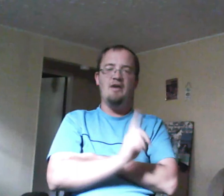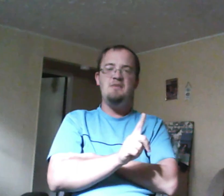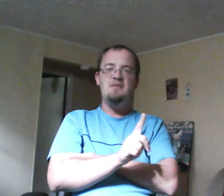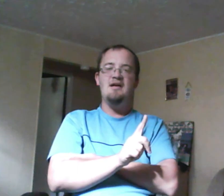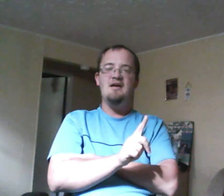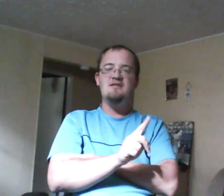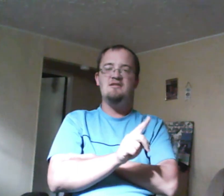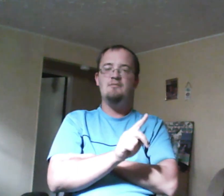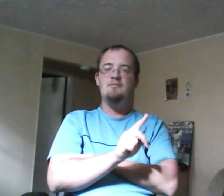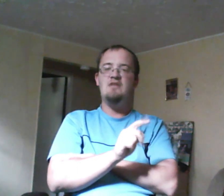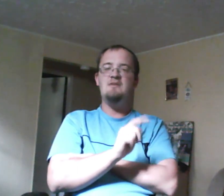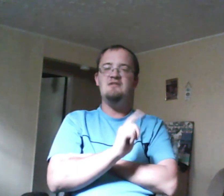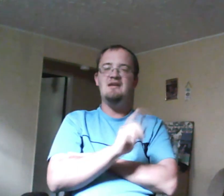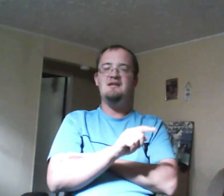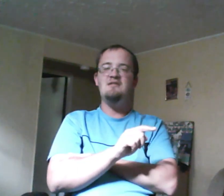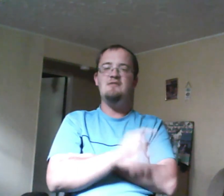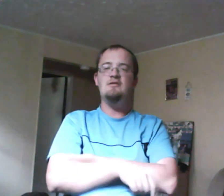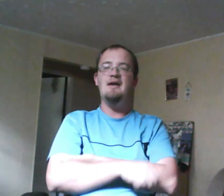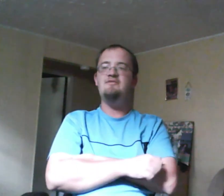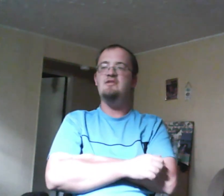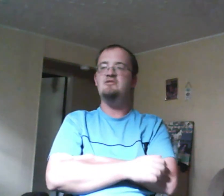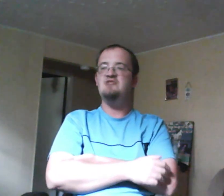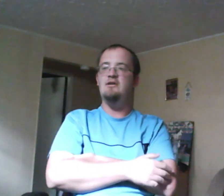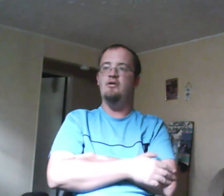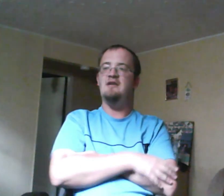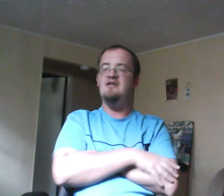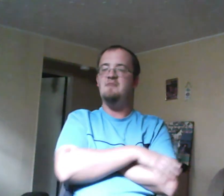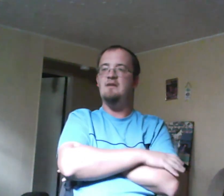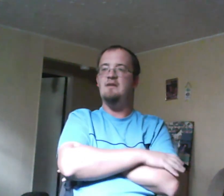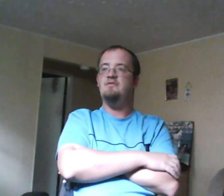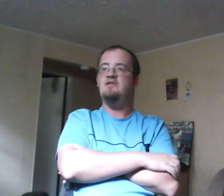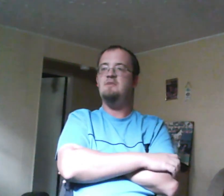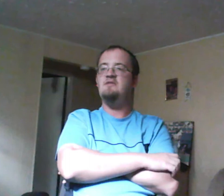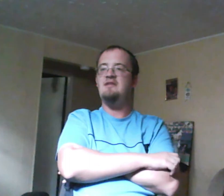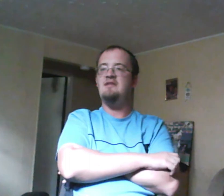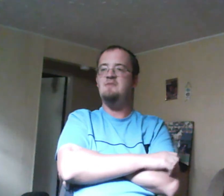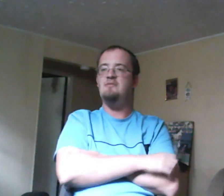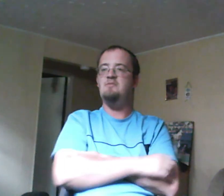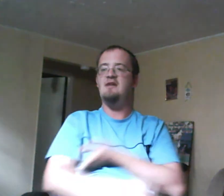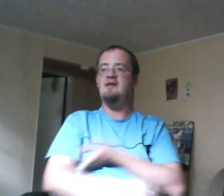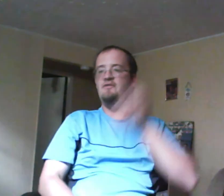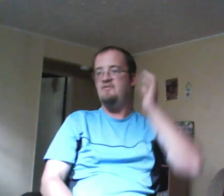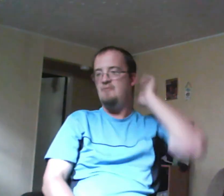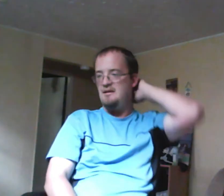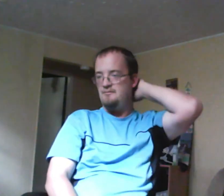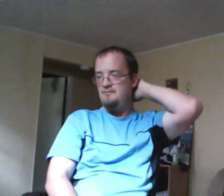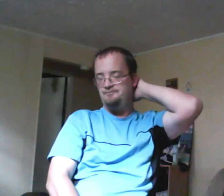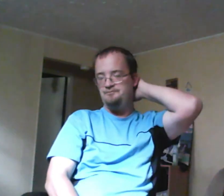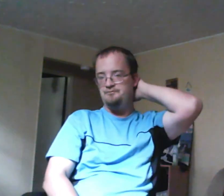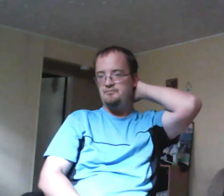Esme did kind of save her life so she owed Esme one despite the fact that Esme was pissed off with Maya so that's